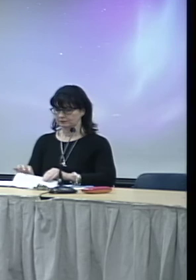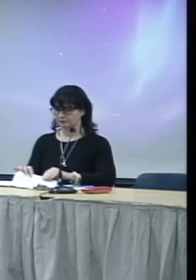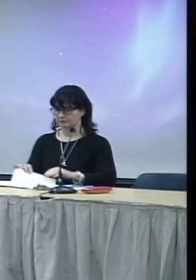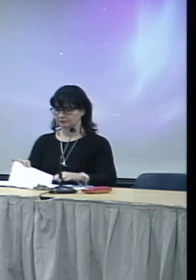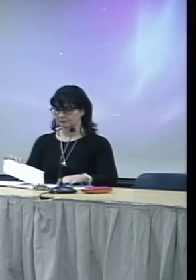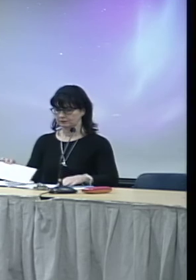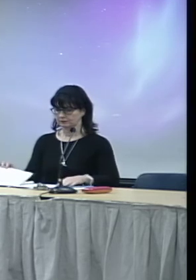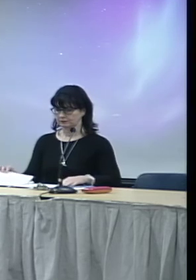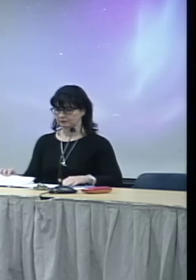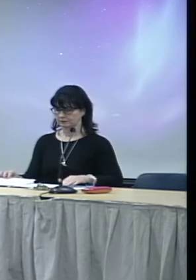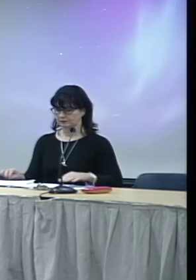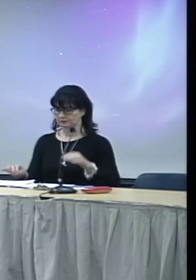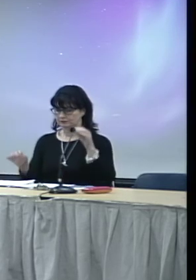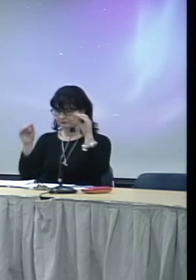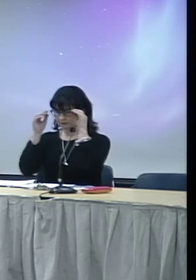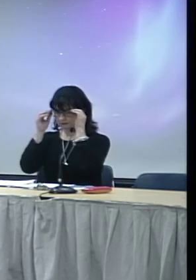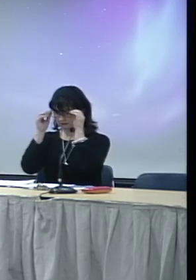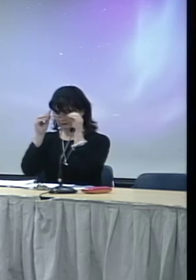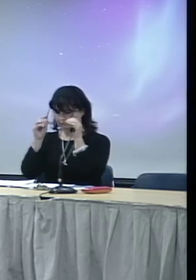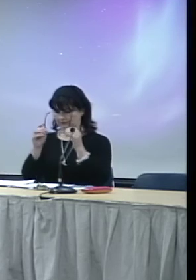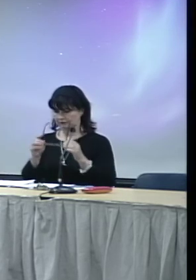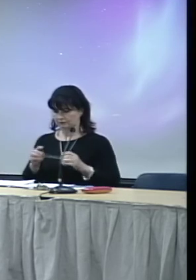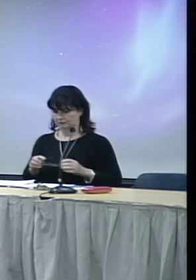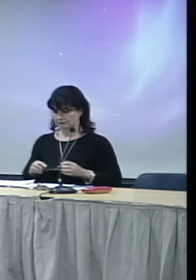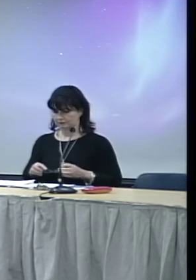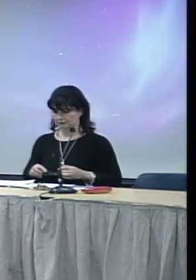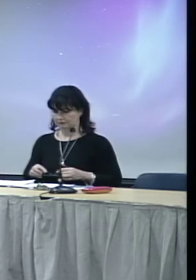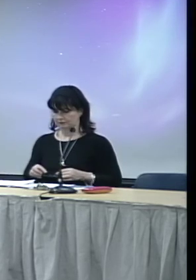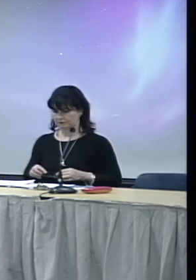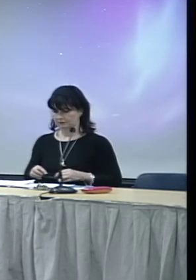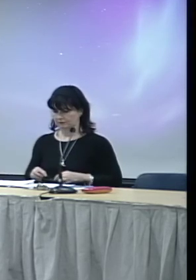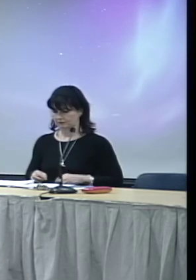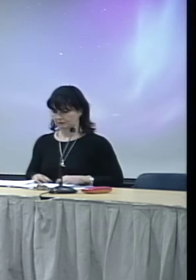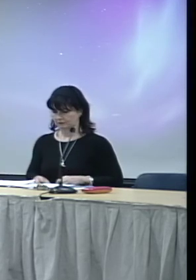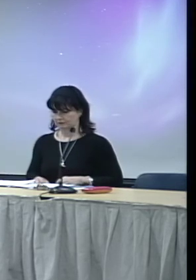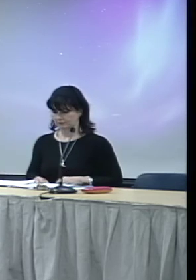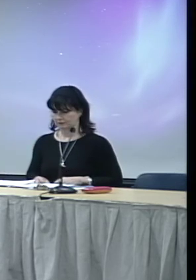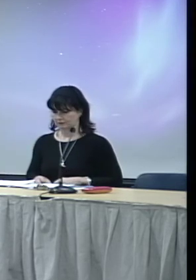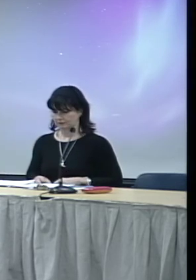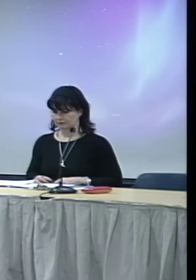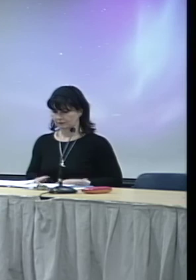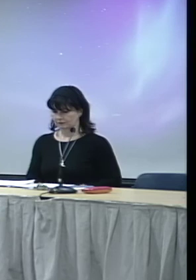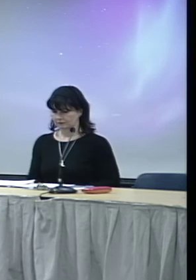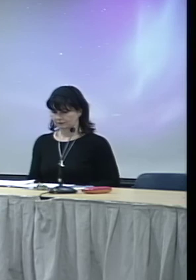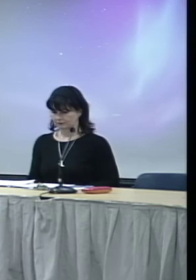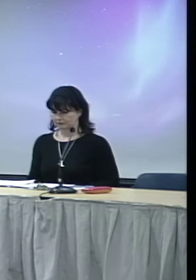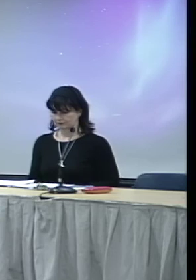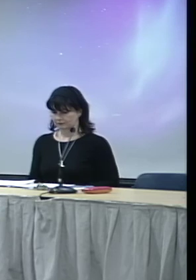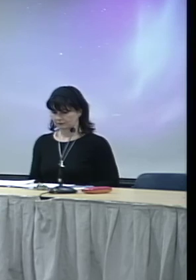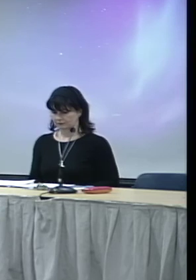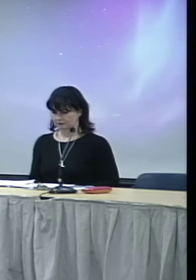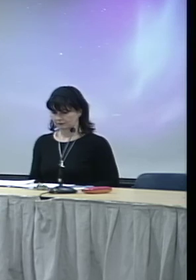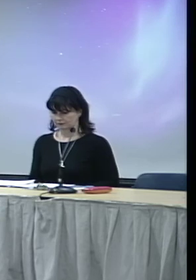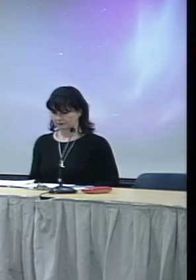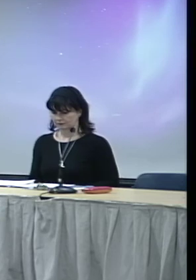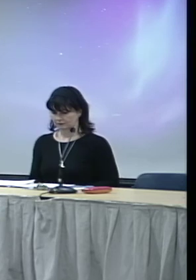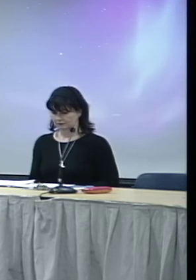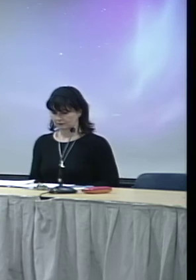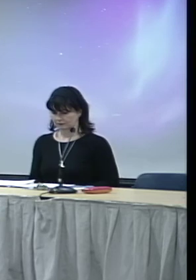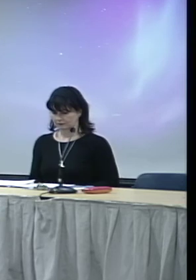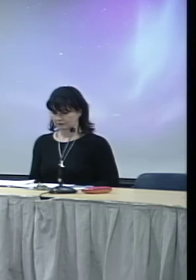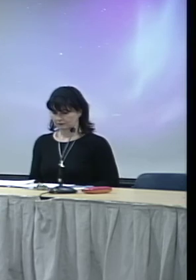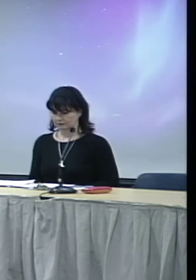But the purpose of this hearing is to ascertain any and all cable-related needs. So the public should be on notice